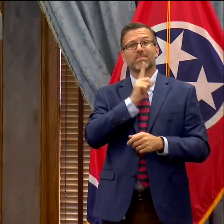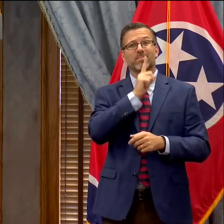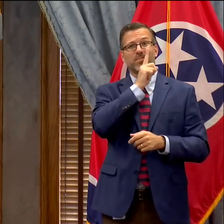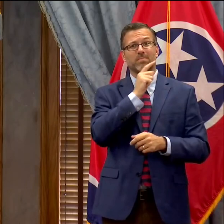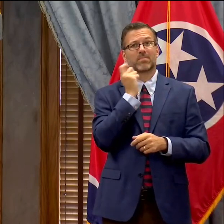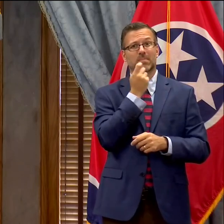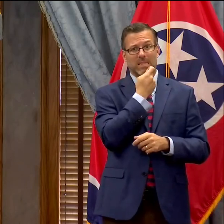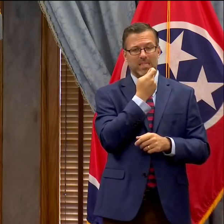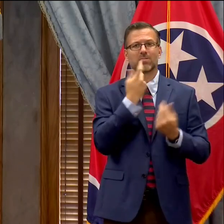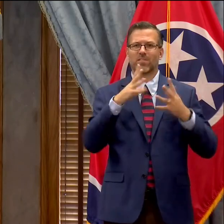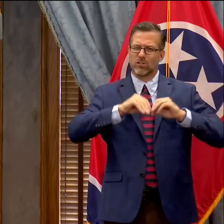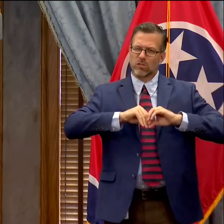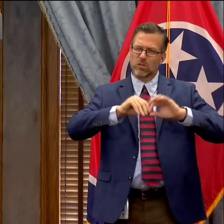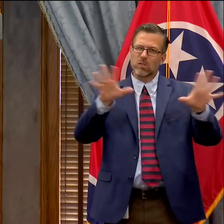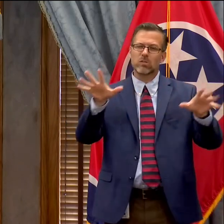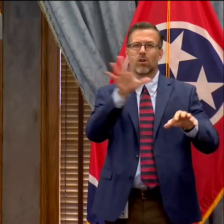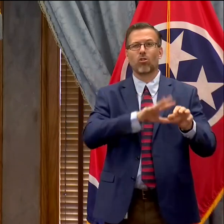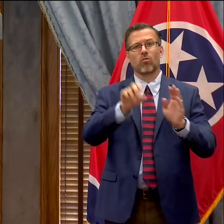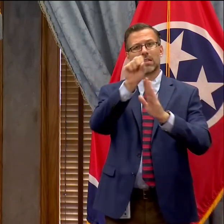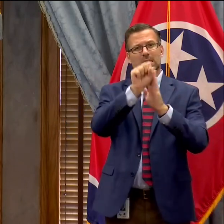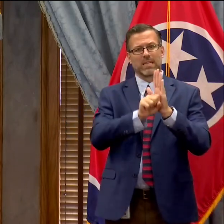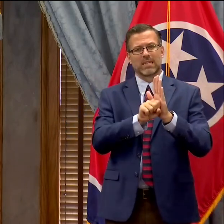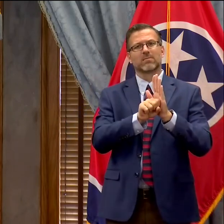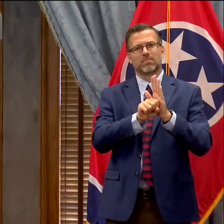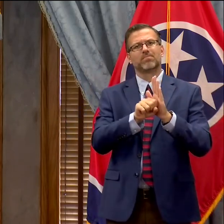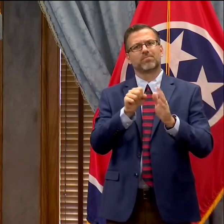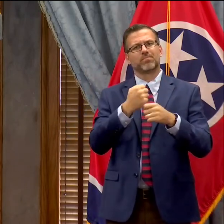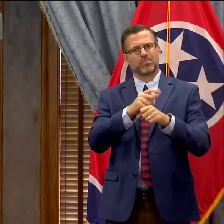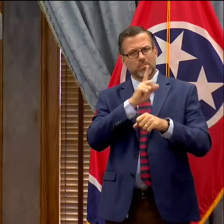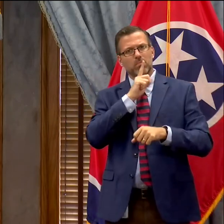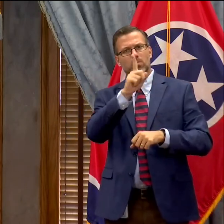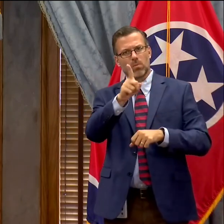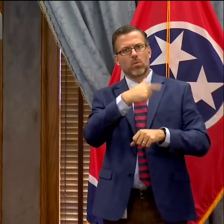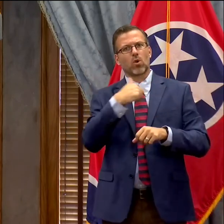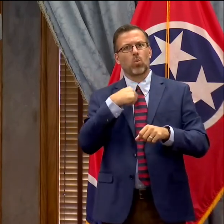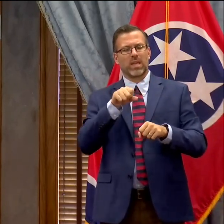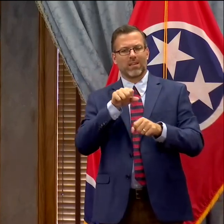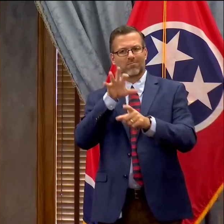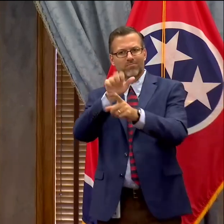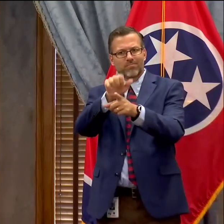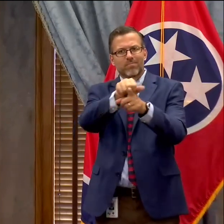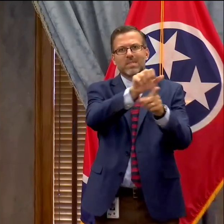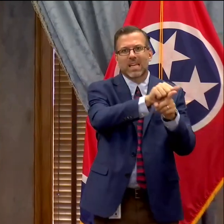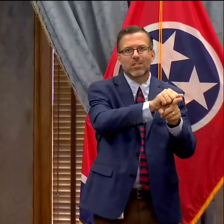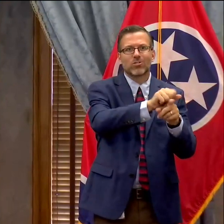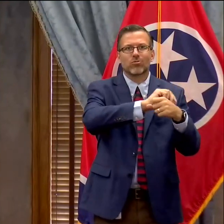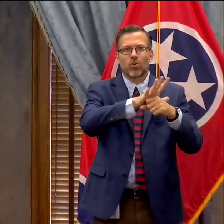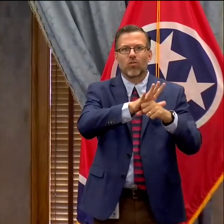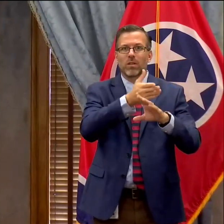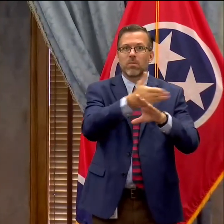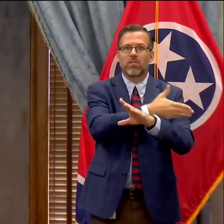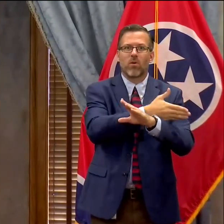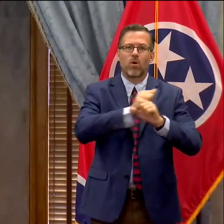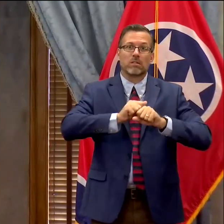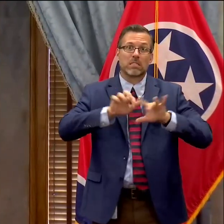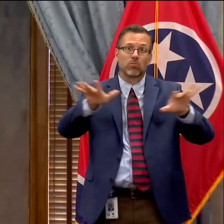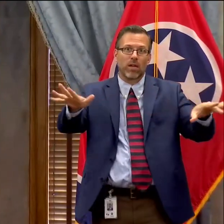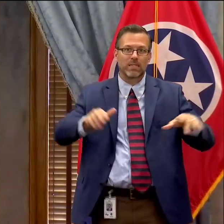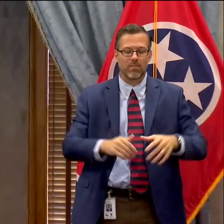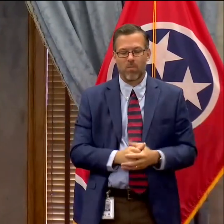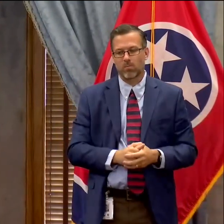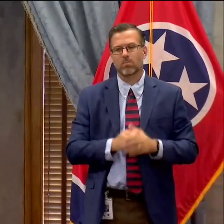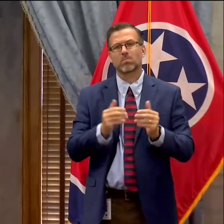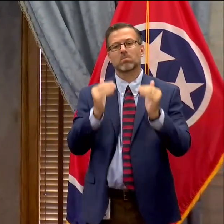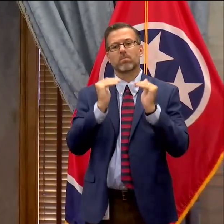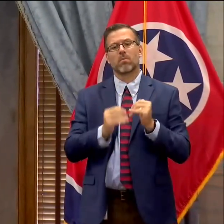student health centers across the state that will ensure that we're able to quickly identify any COVID outbreaks that may occur during the fall. And then finally,